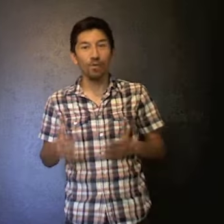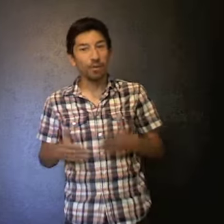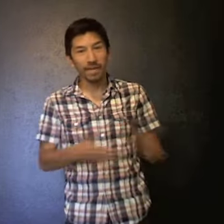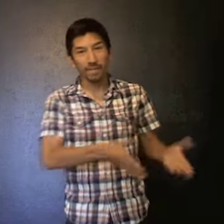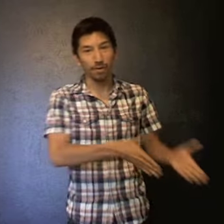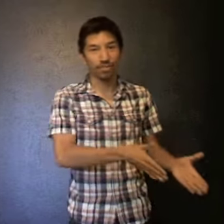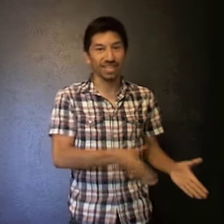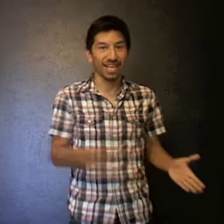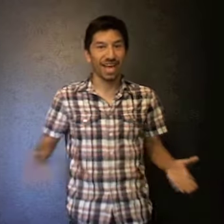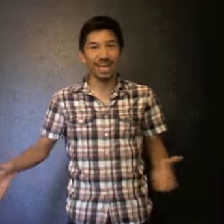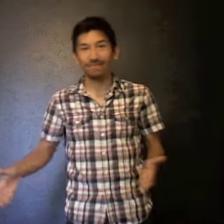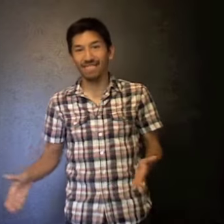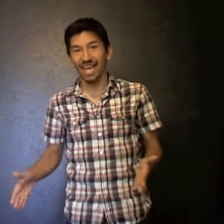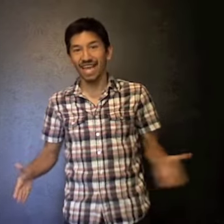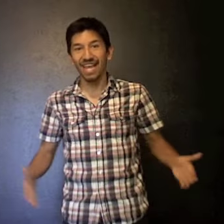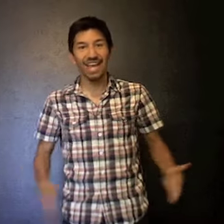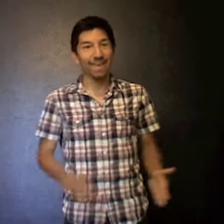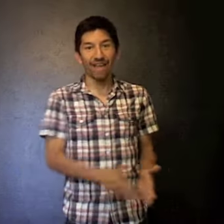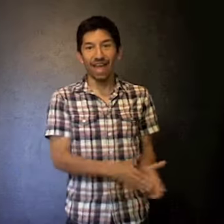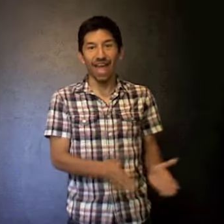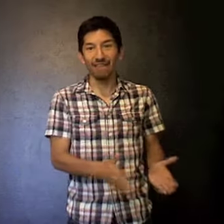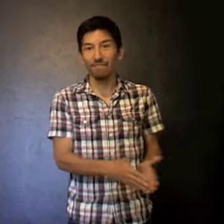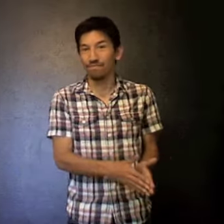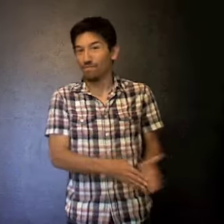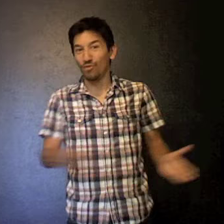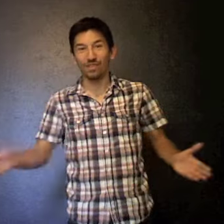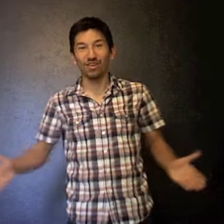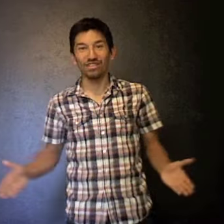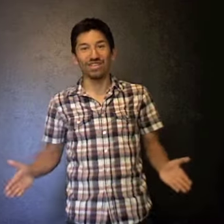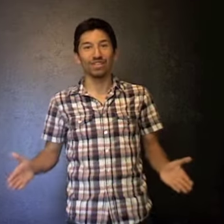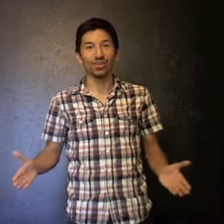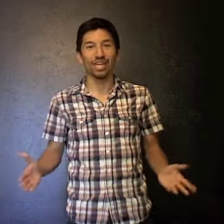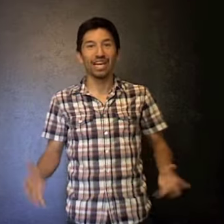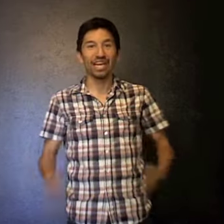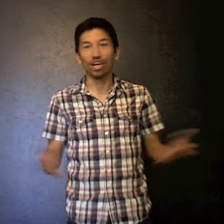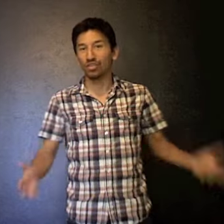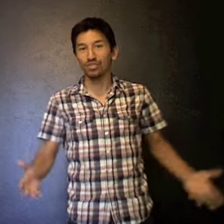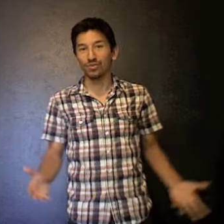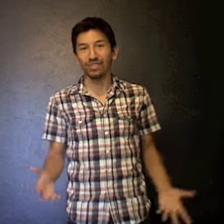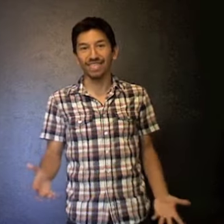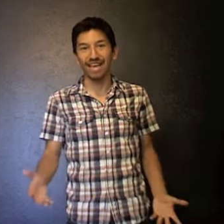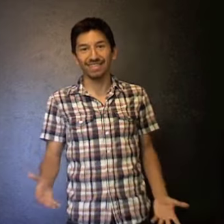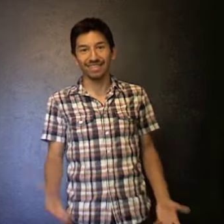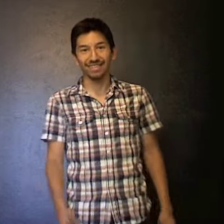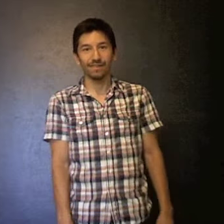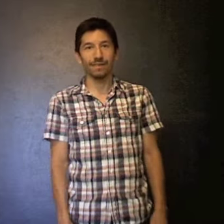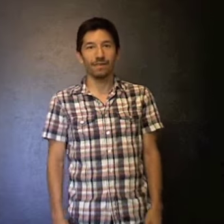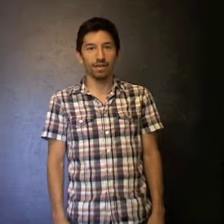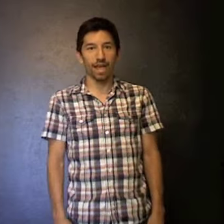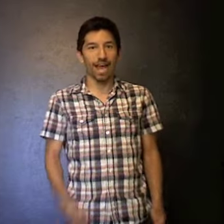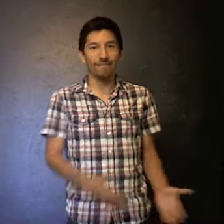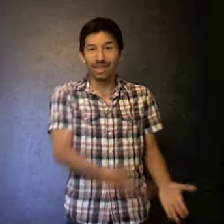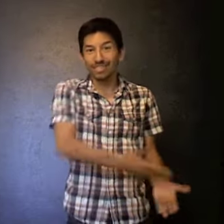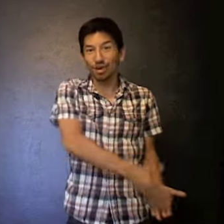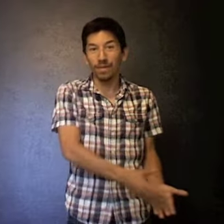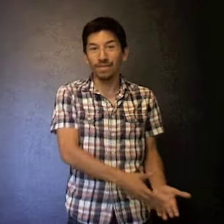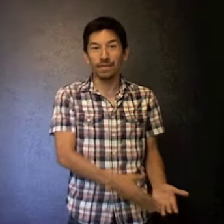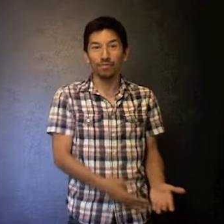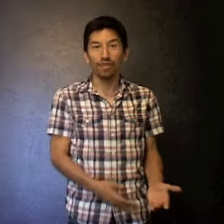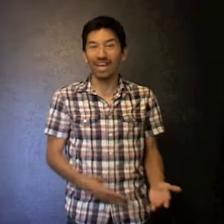wouldn't be the person that I am today if I hadn't moved across the country and gone to school in Texas. I've met so many people and